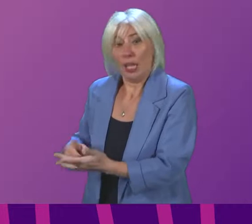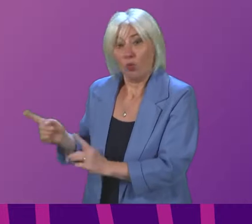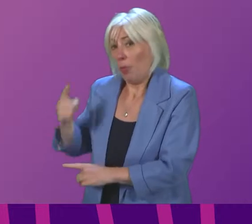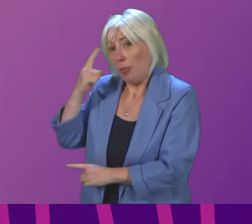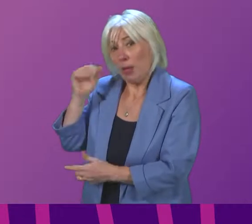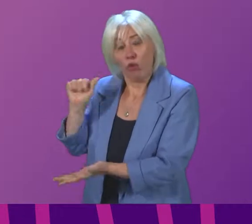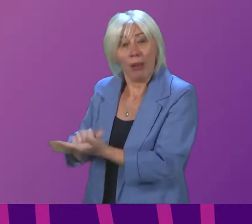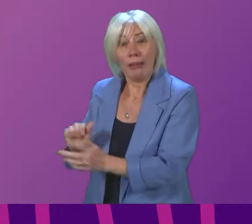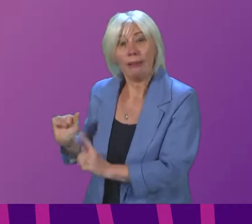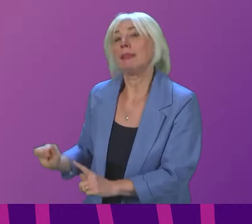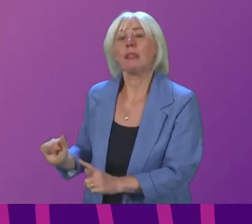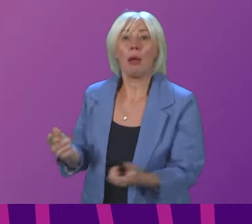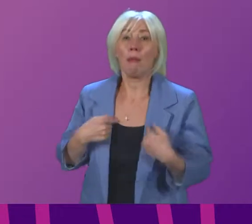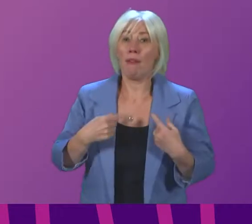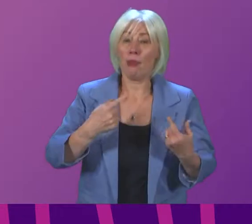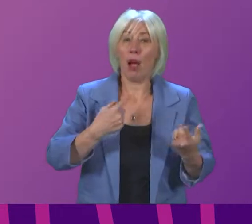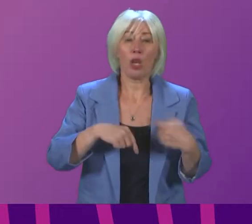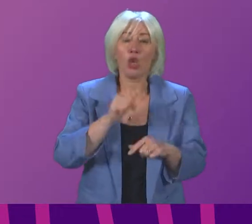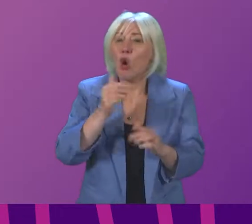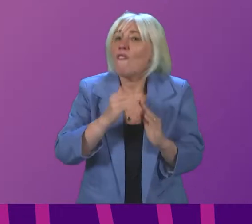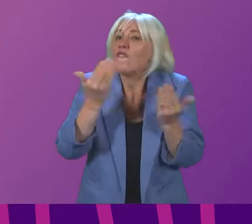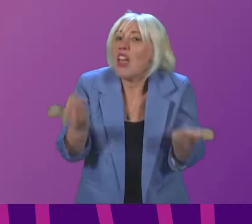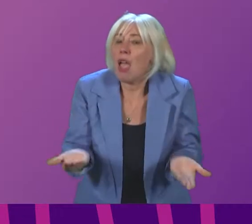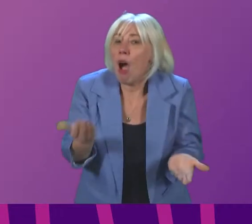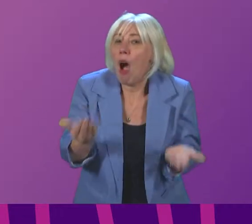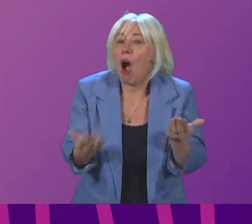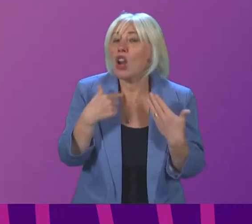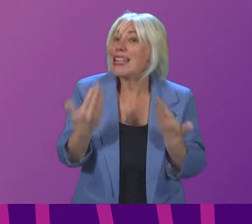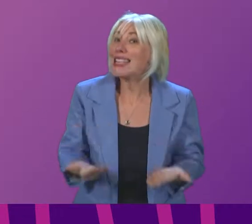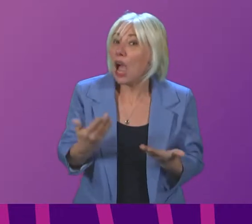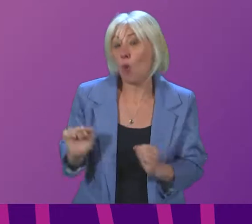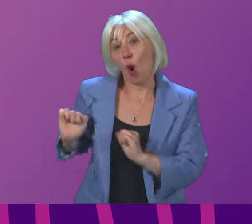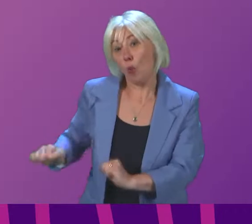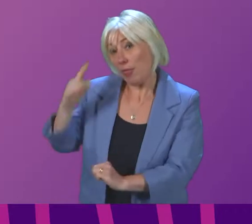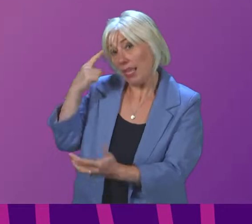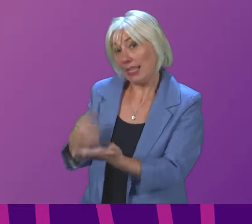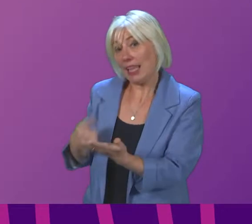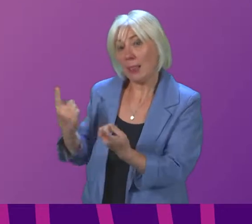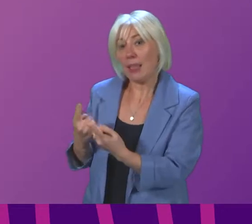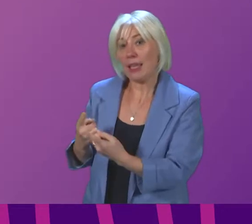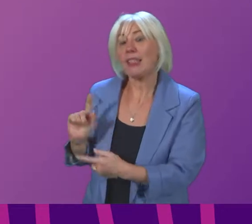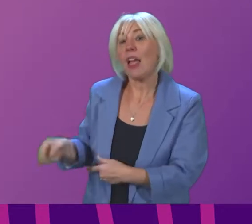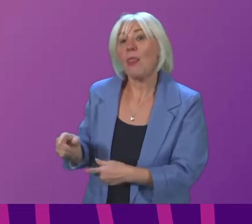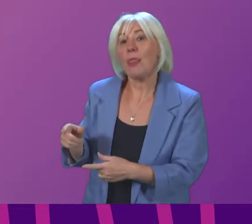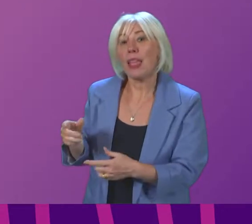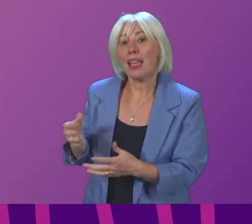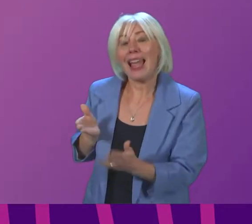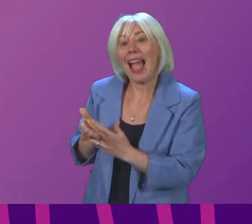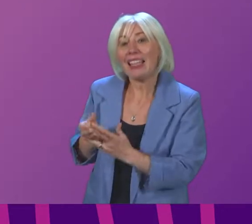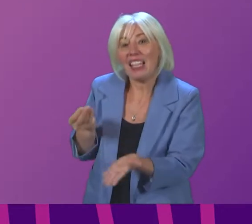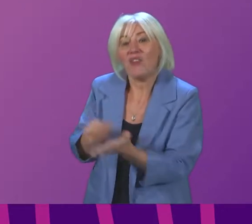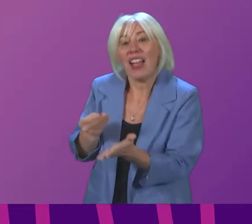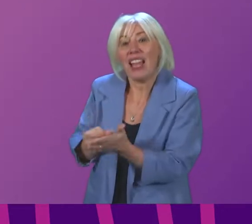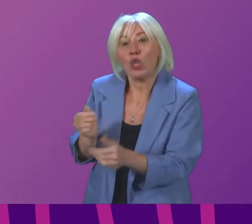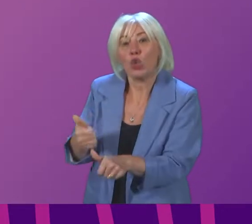are right but what is not fair right now is that when they decide to do things they can trigger financial support that is denied